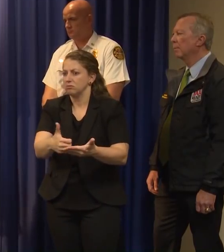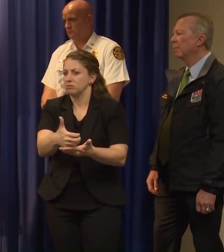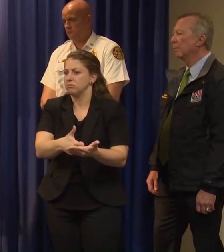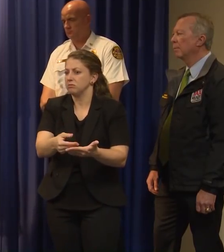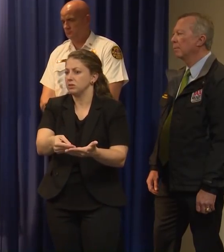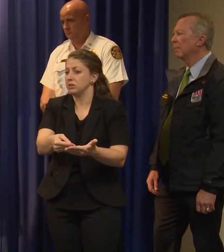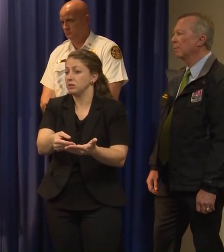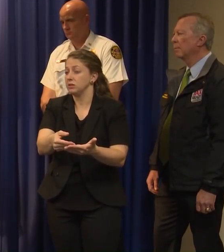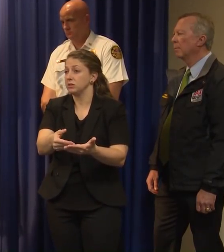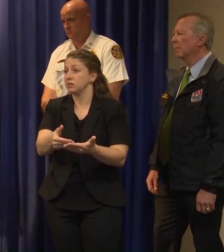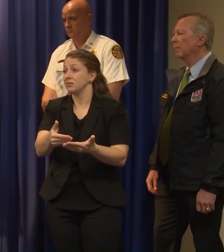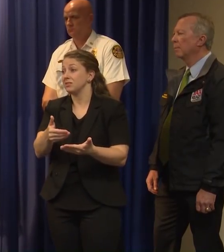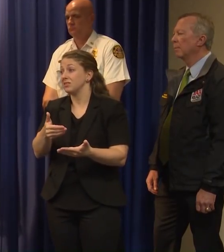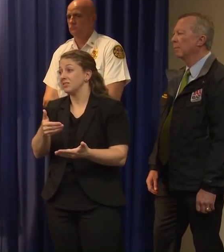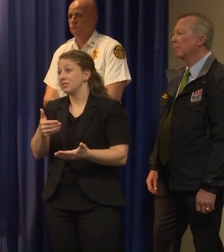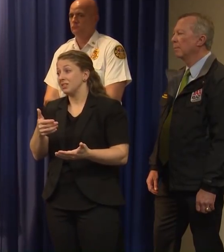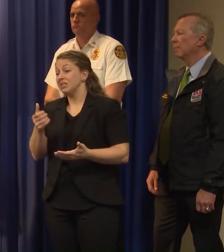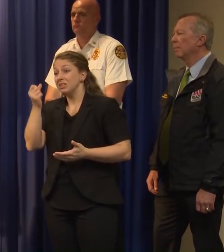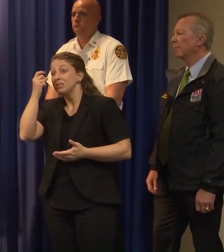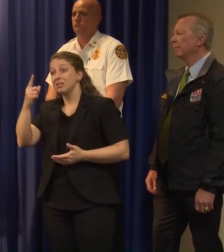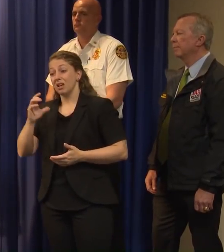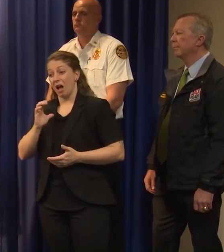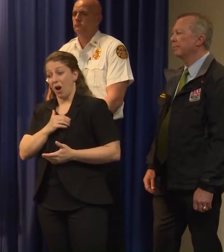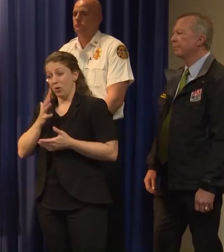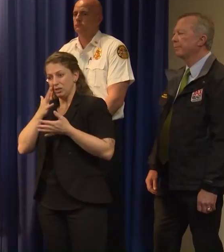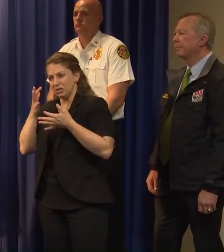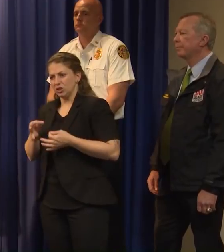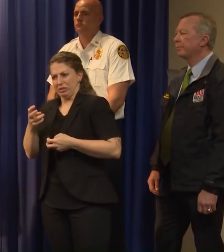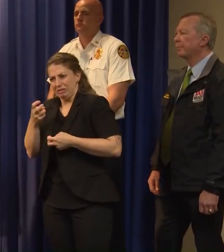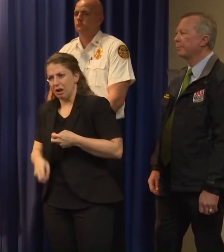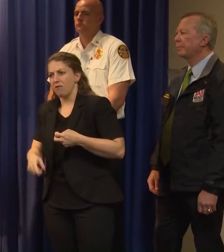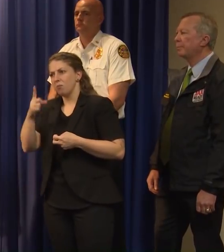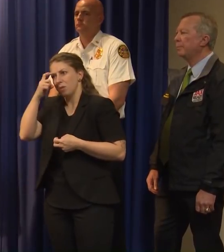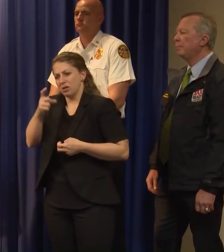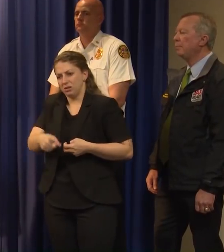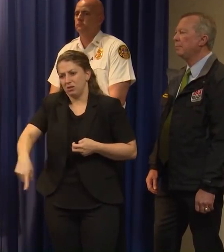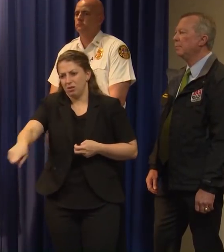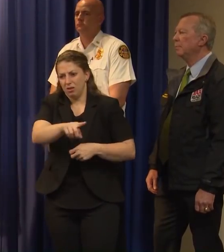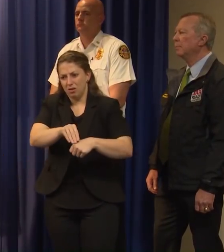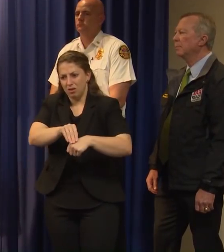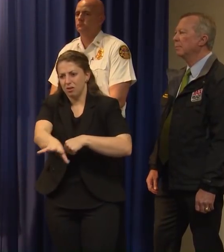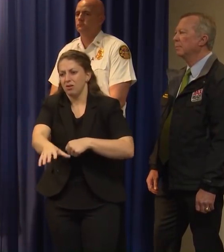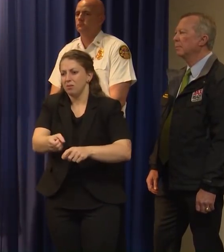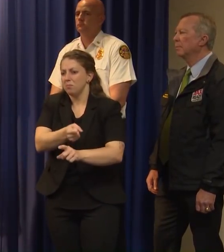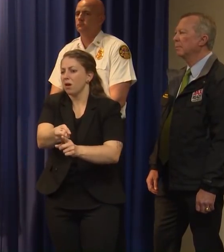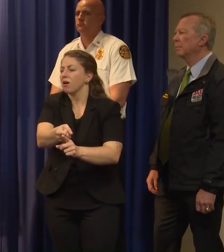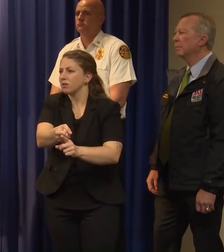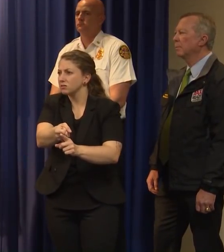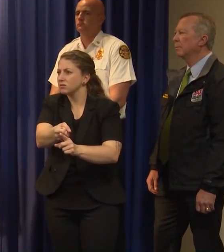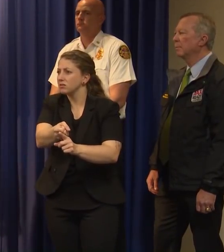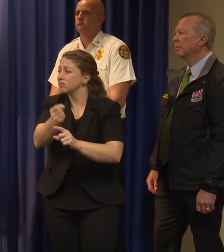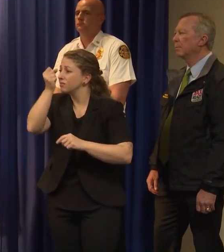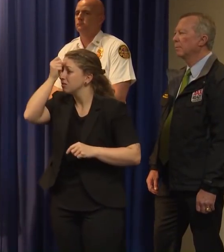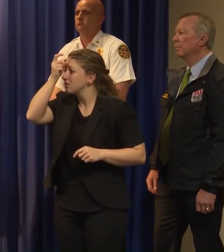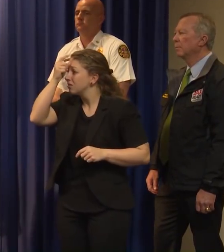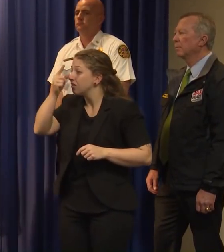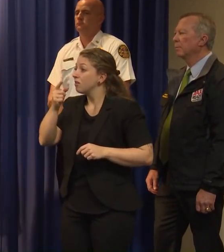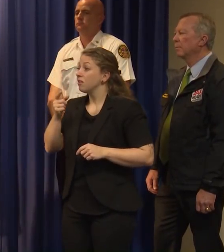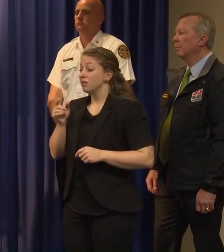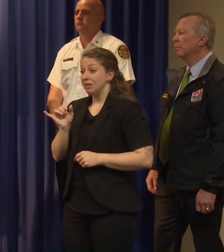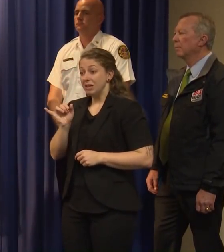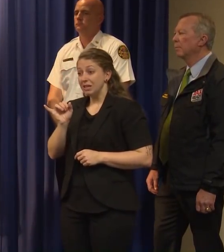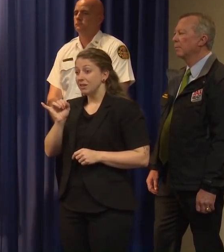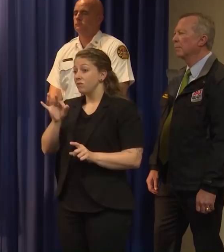That's why these decisions were really hard to make. But when you look at what's happened in other places, this is a very real possibility if we don't take these